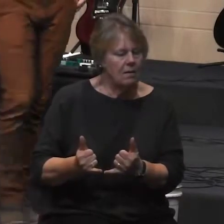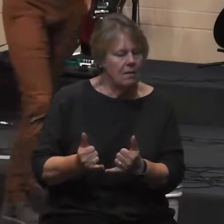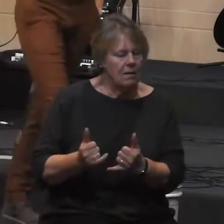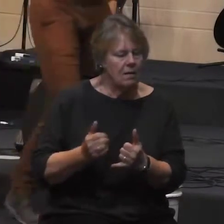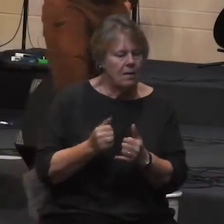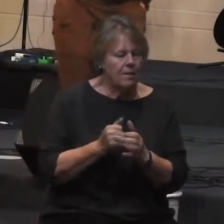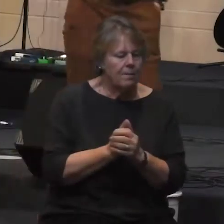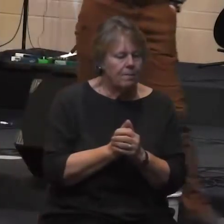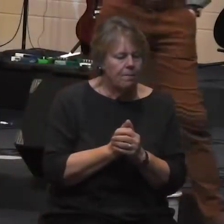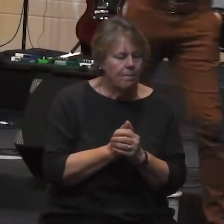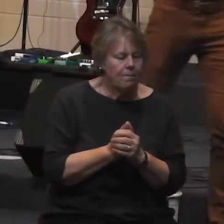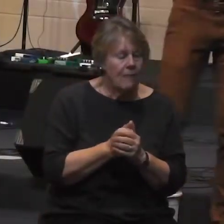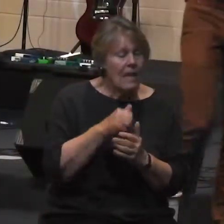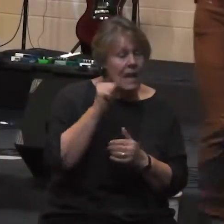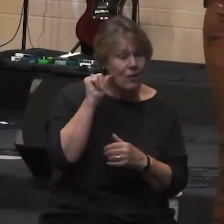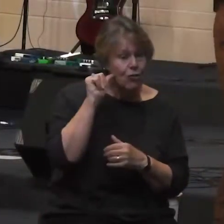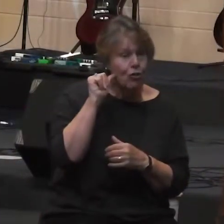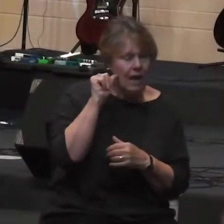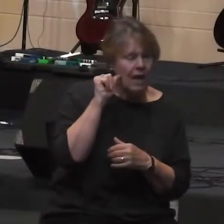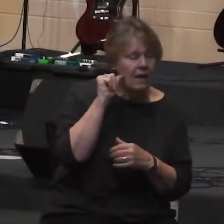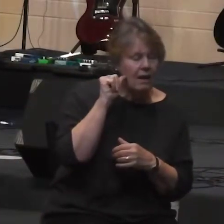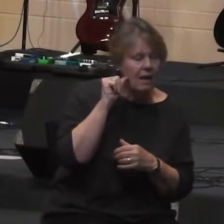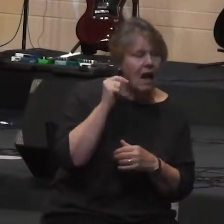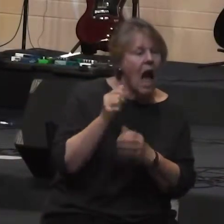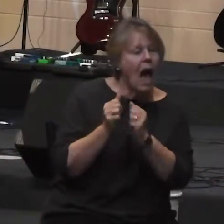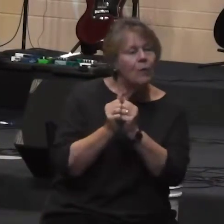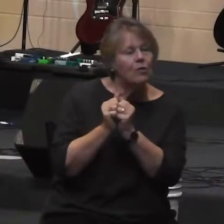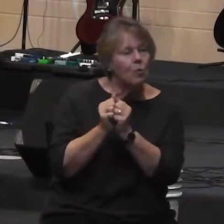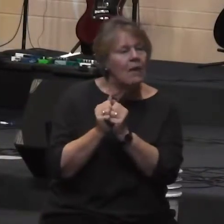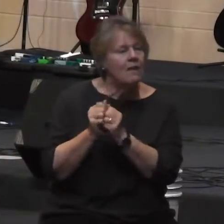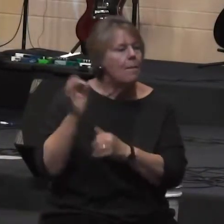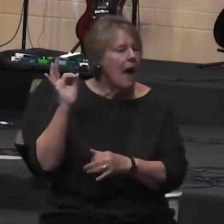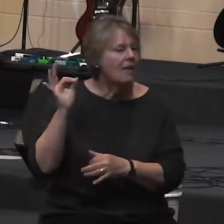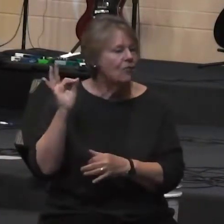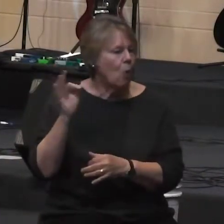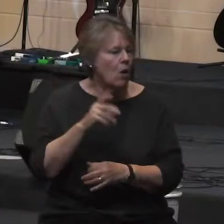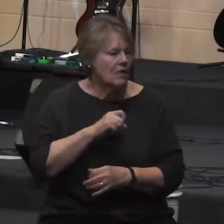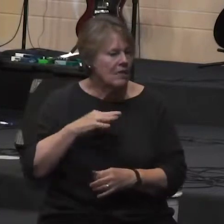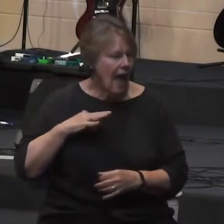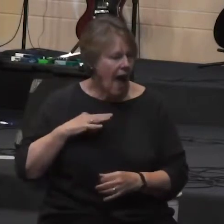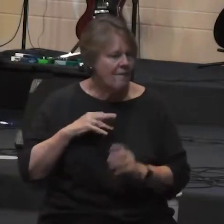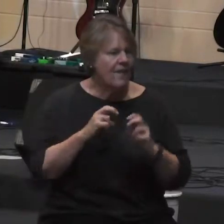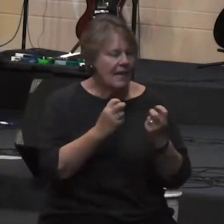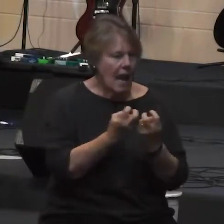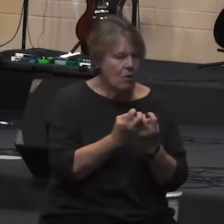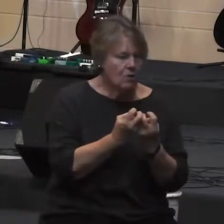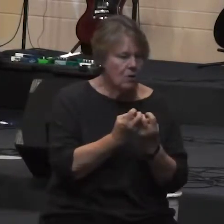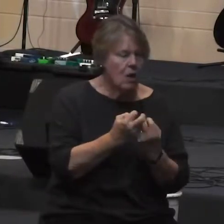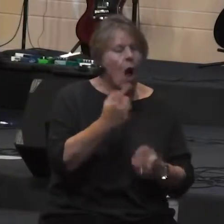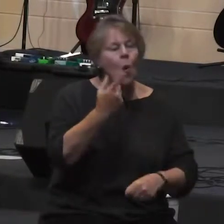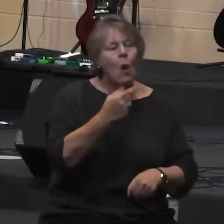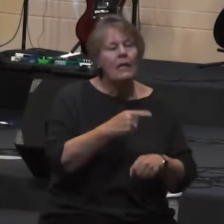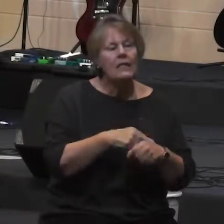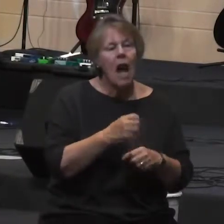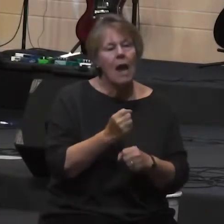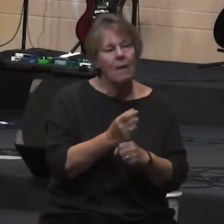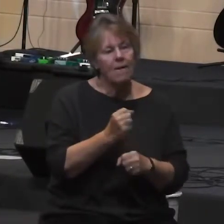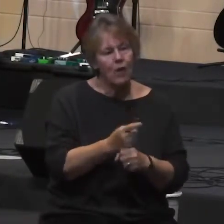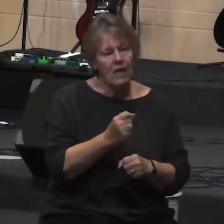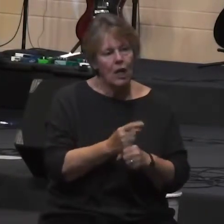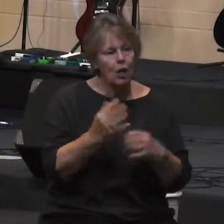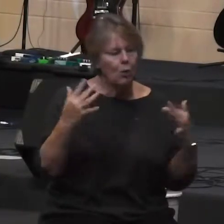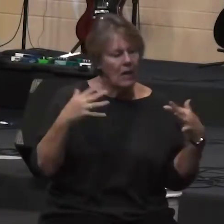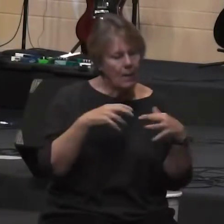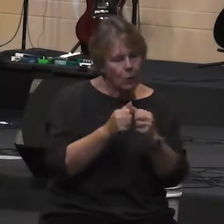I spent the day yesterday with the pastoral staff and all the council once a year we come together and we just look back over the